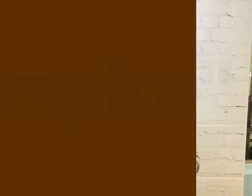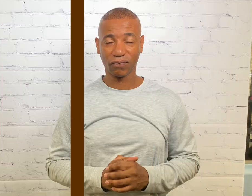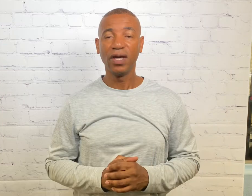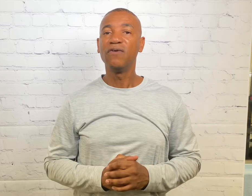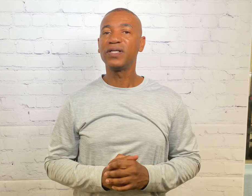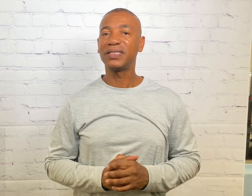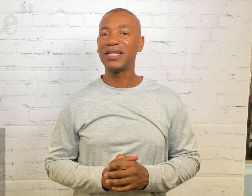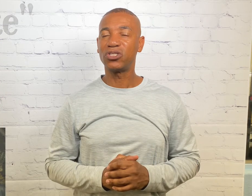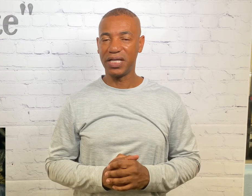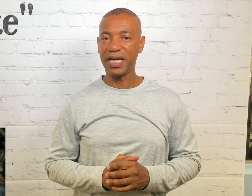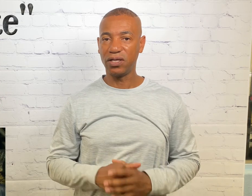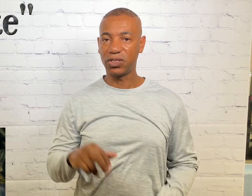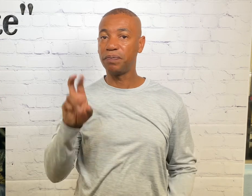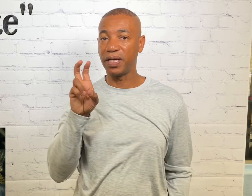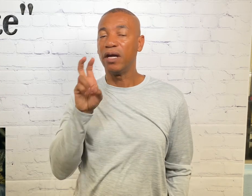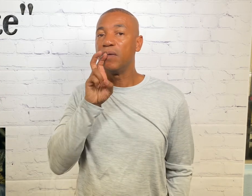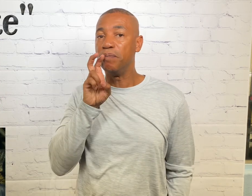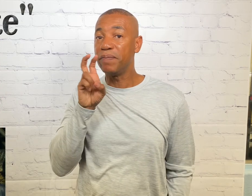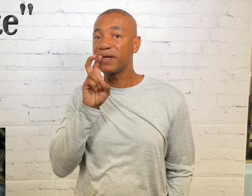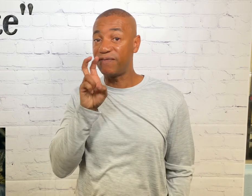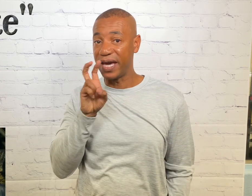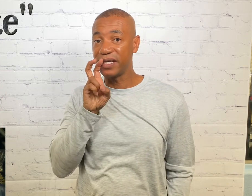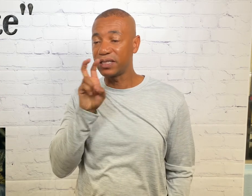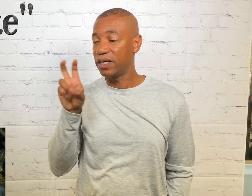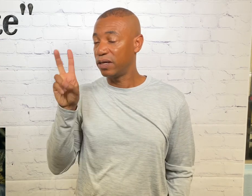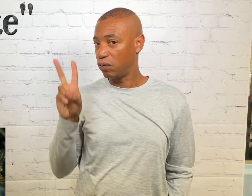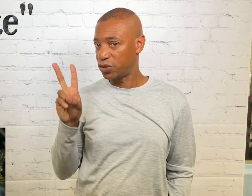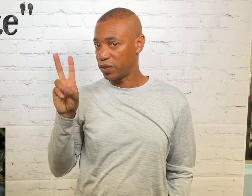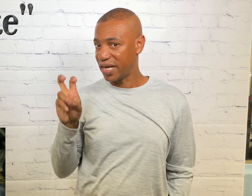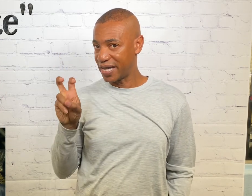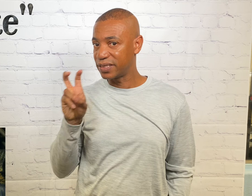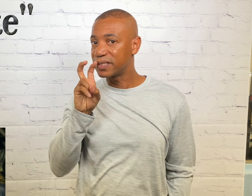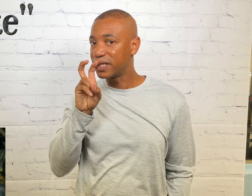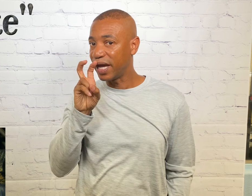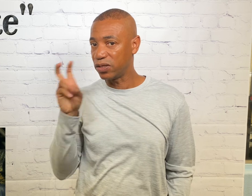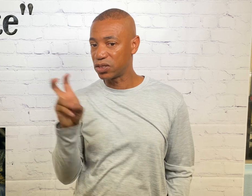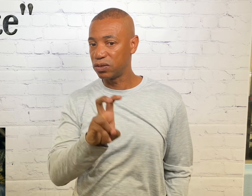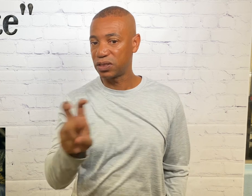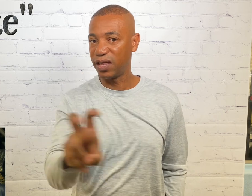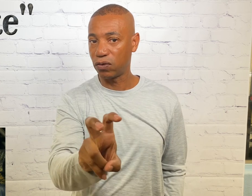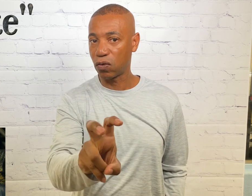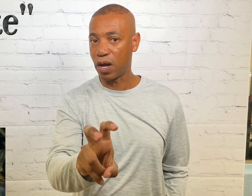For the sign snake you simply mimic fangs which are the X's and you just slither across.